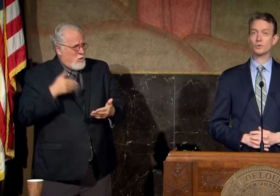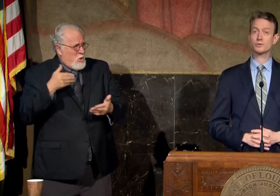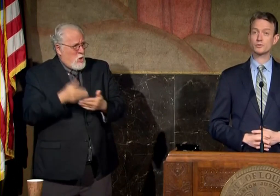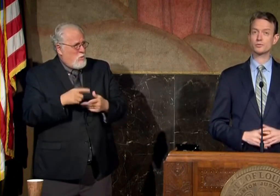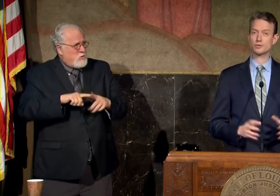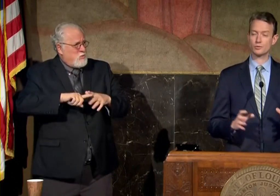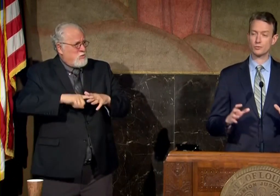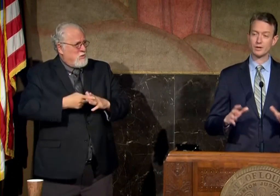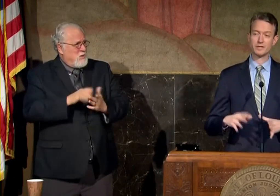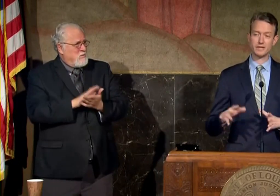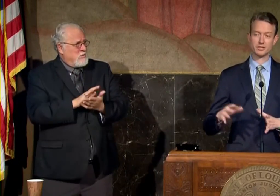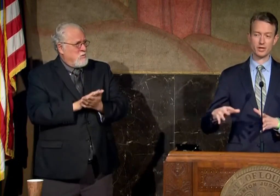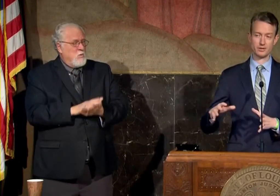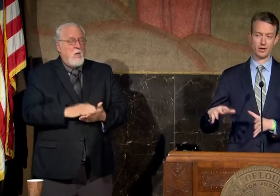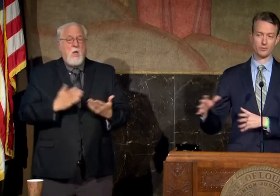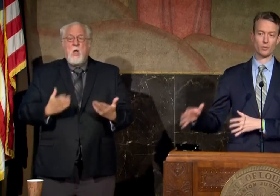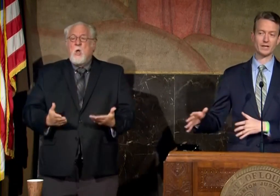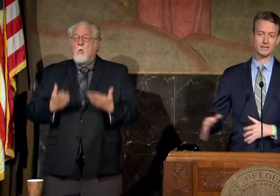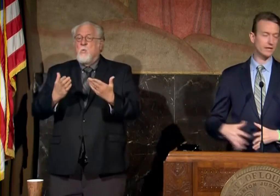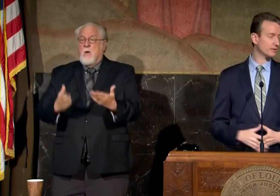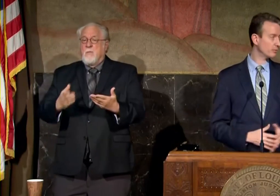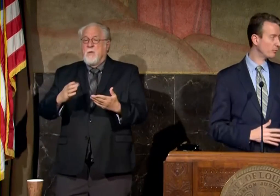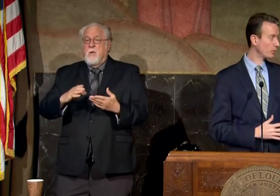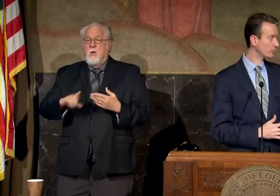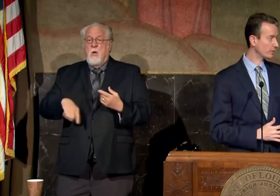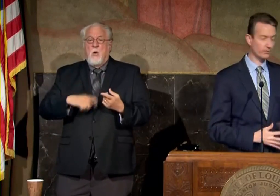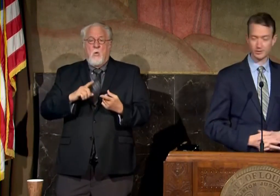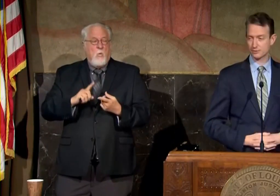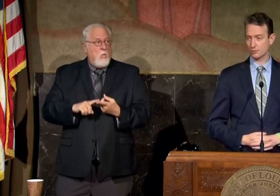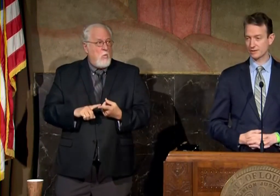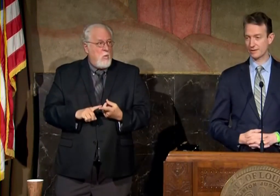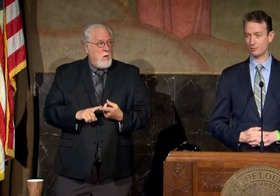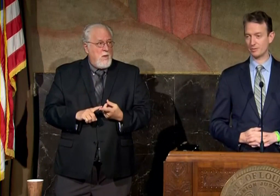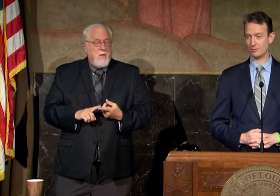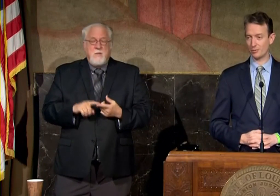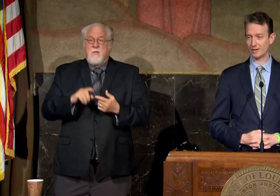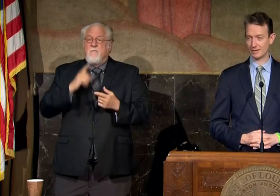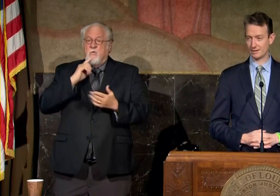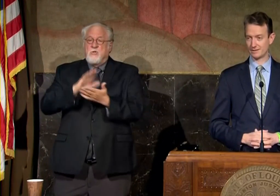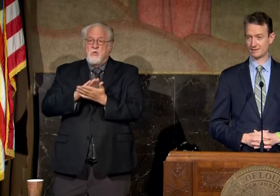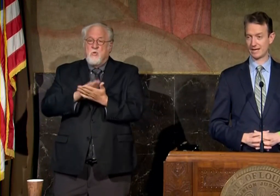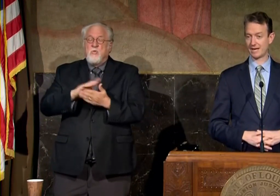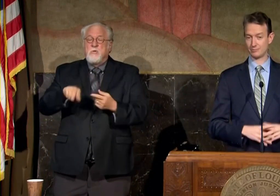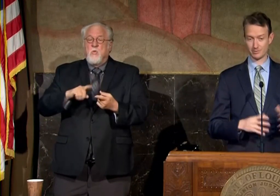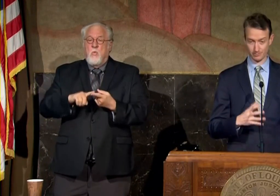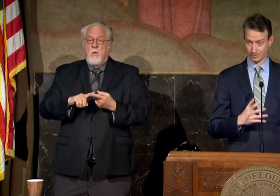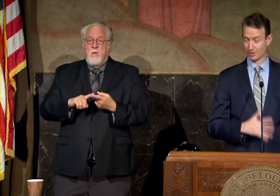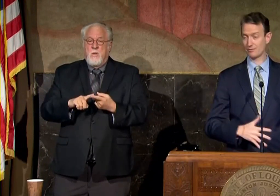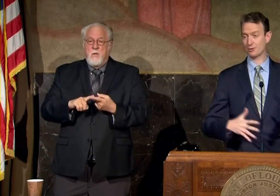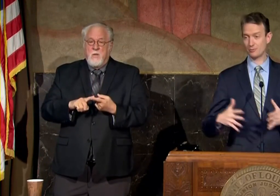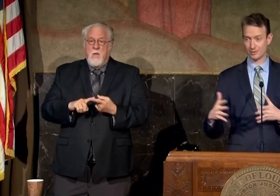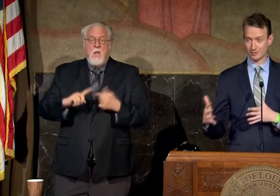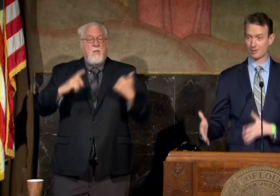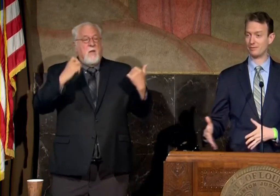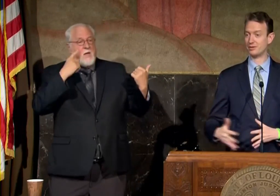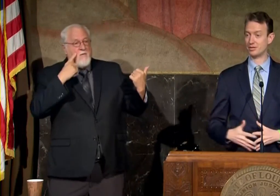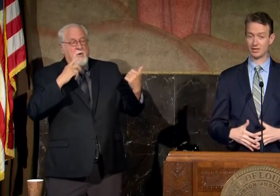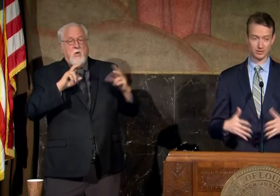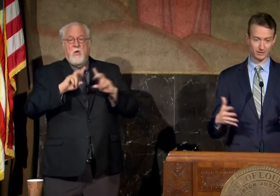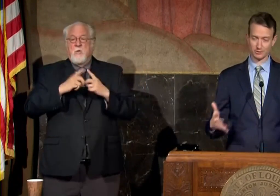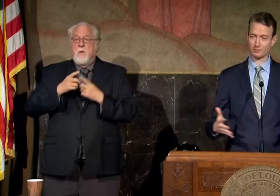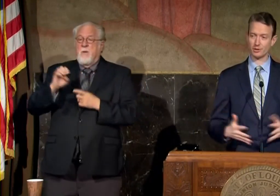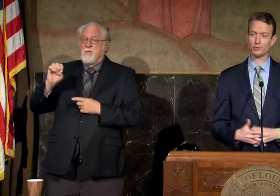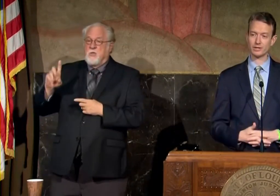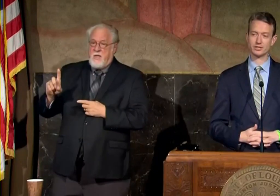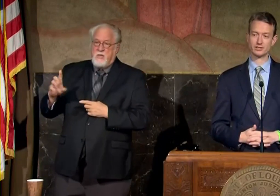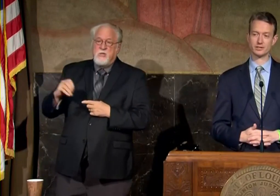well so so the recommendation on on when to actually move forward with with schools i think will be one that that's had with with the governor with the department of education